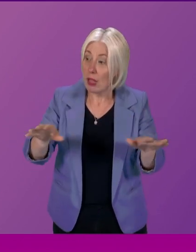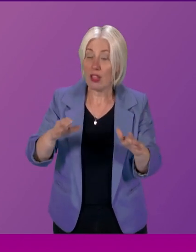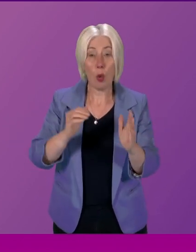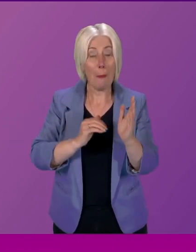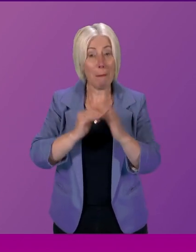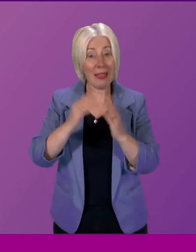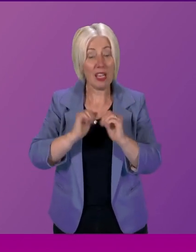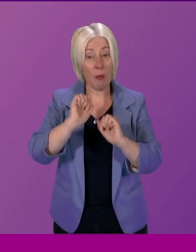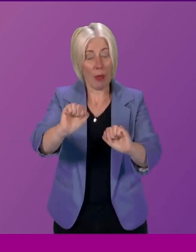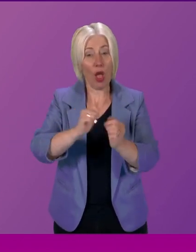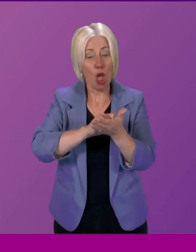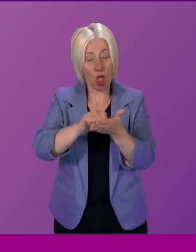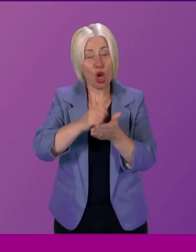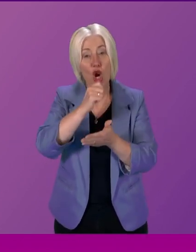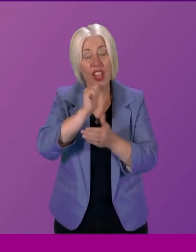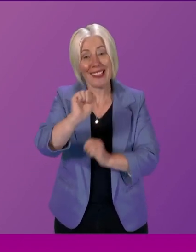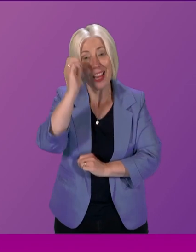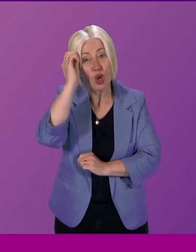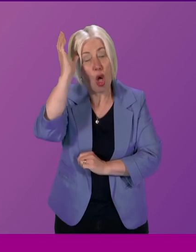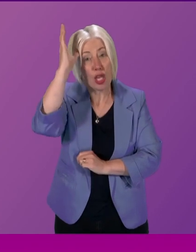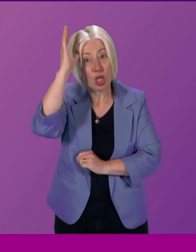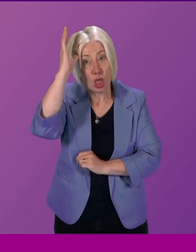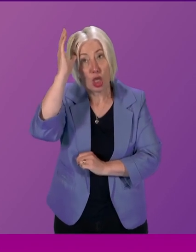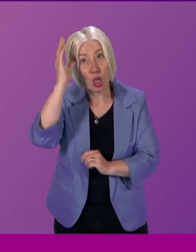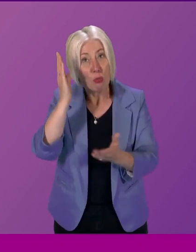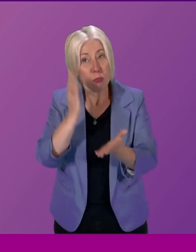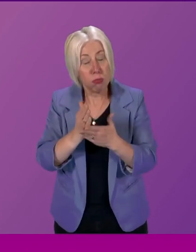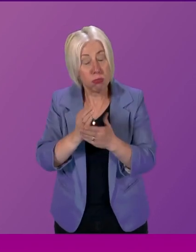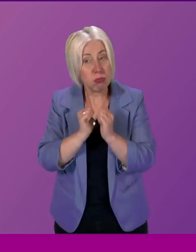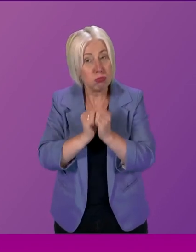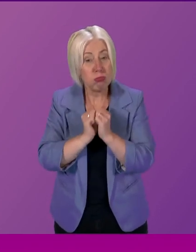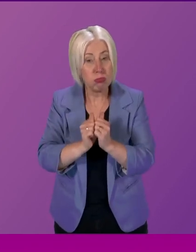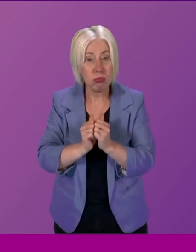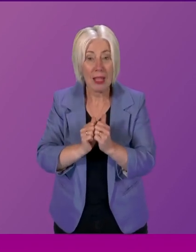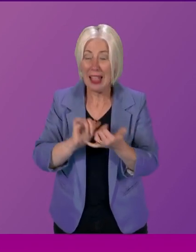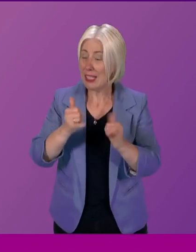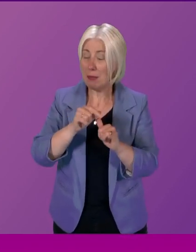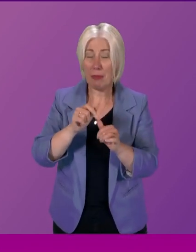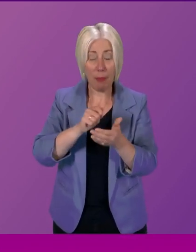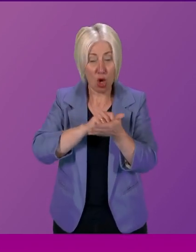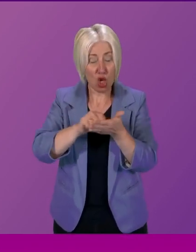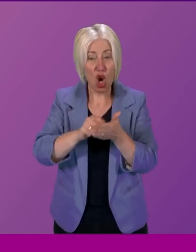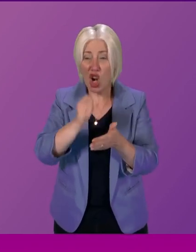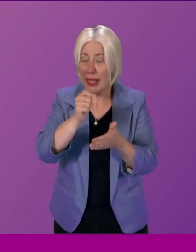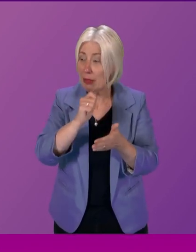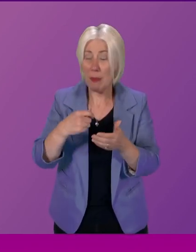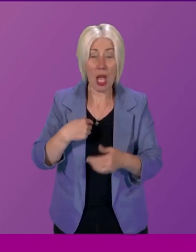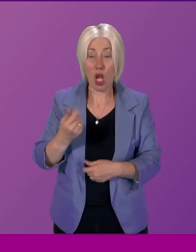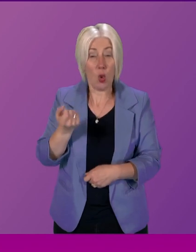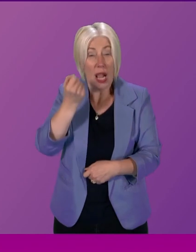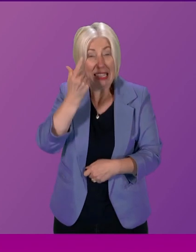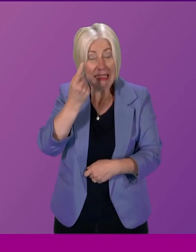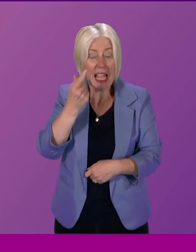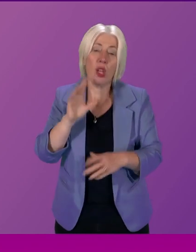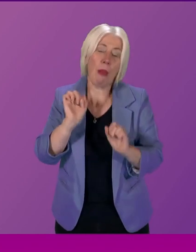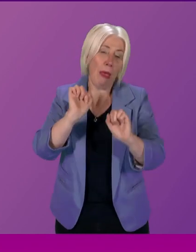is valuable and I still encounter multiple instances where journalists don't appear to understand or perhaps choose not to